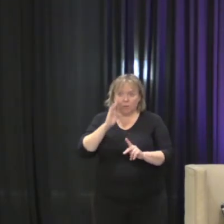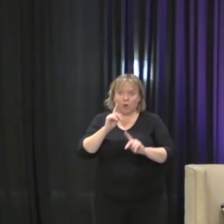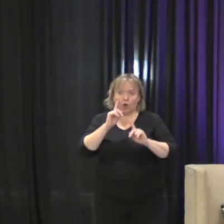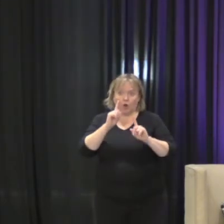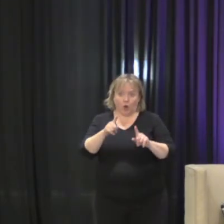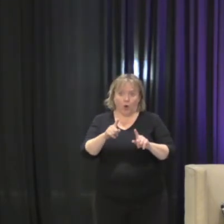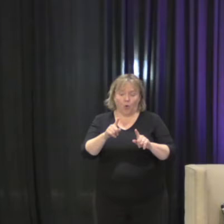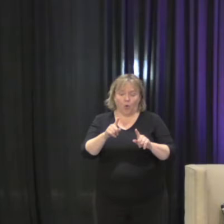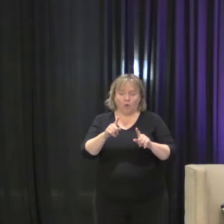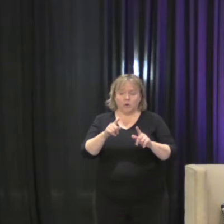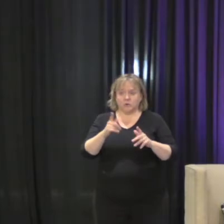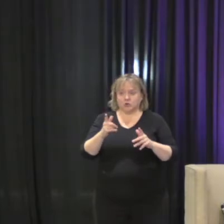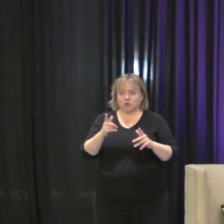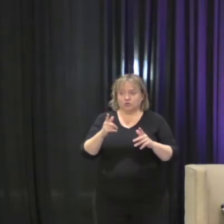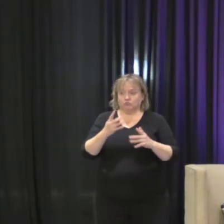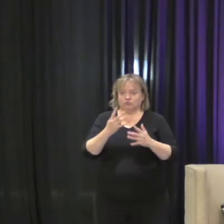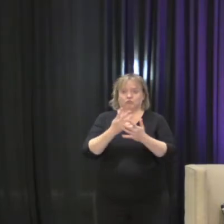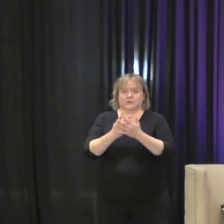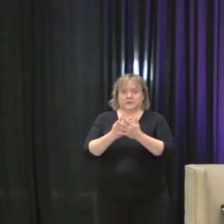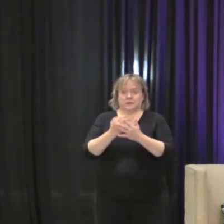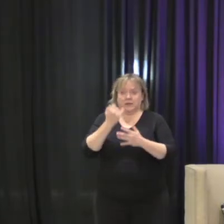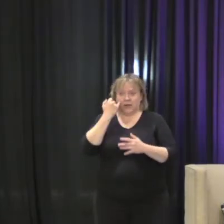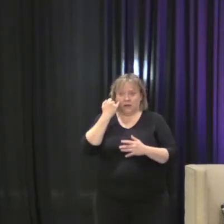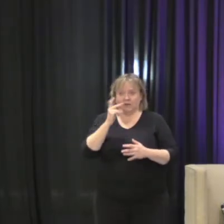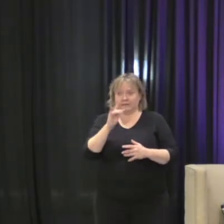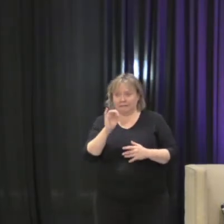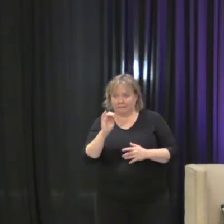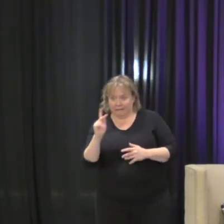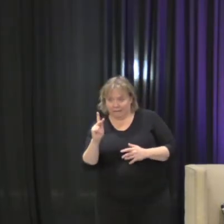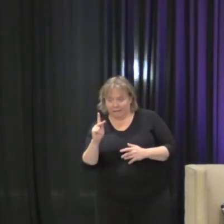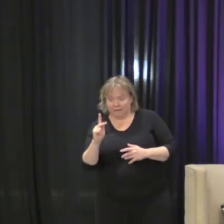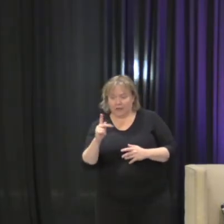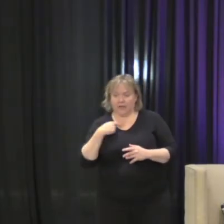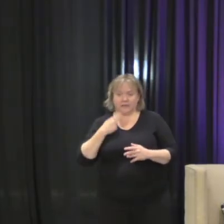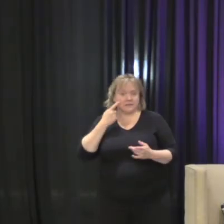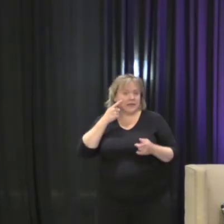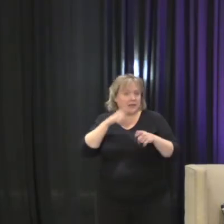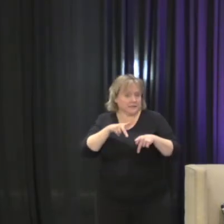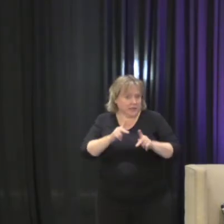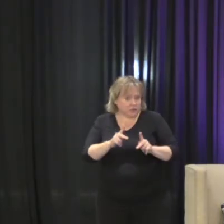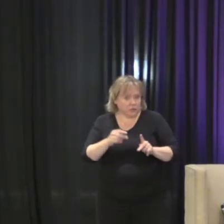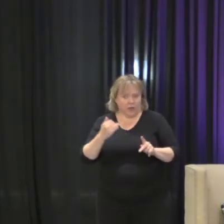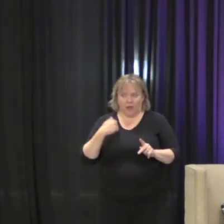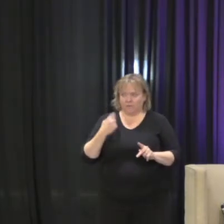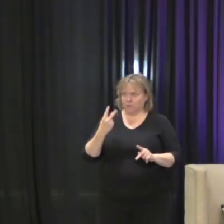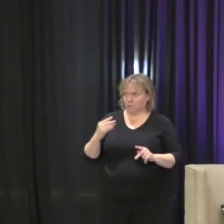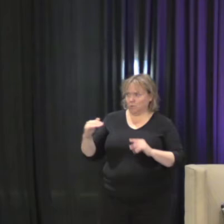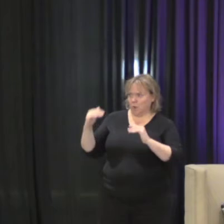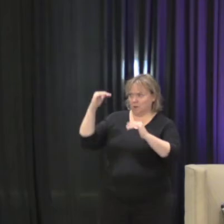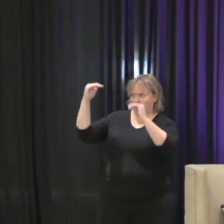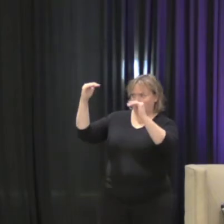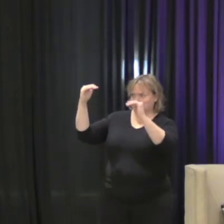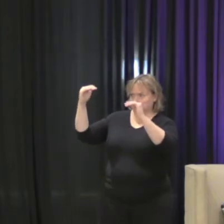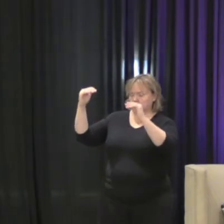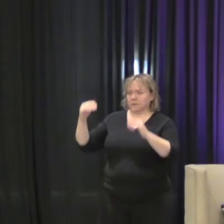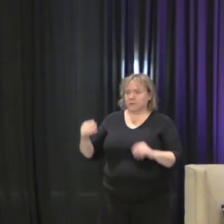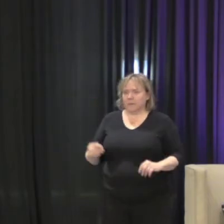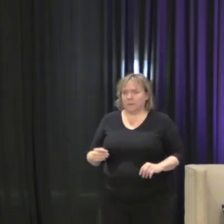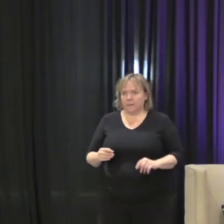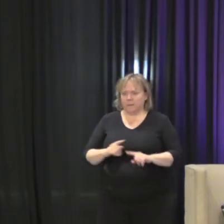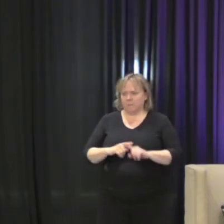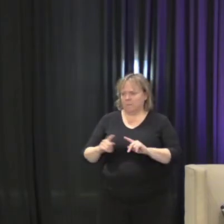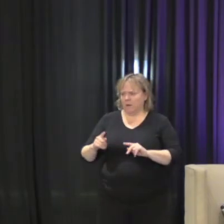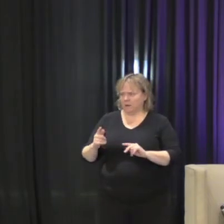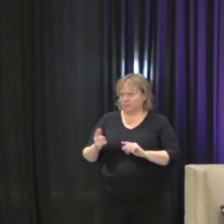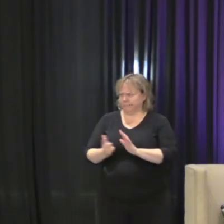domestic violence when it is completely consensual between the two adults. I wanted to go, I wanted to